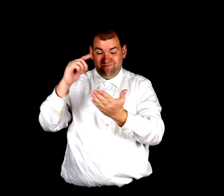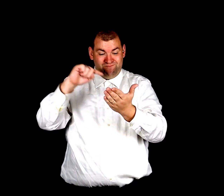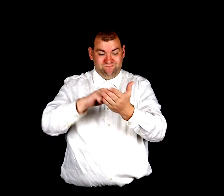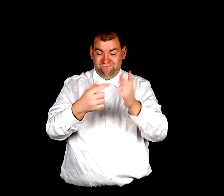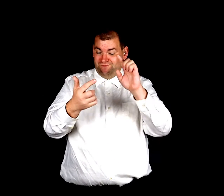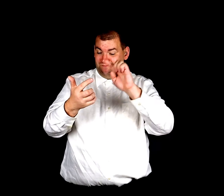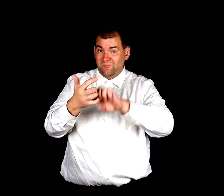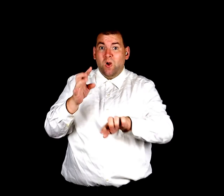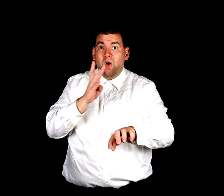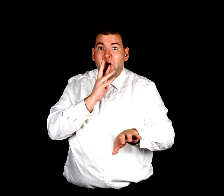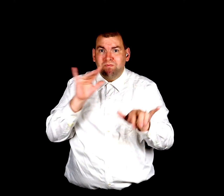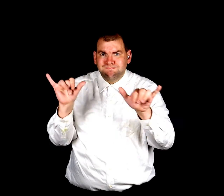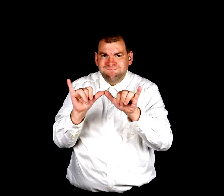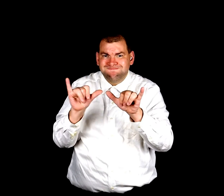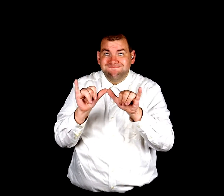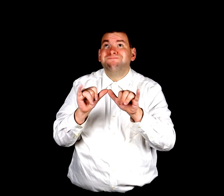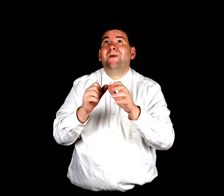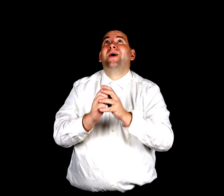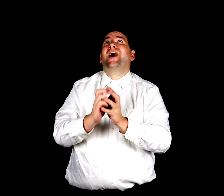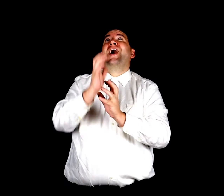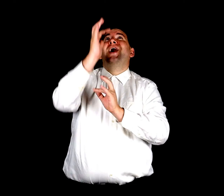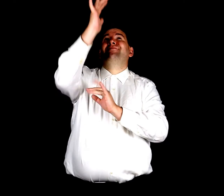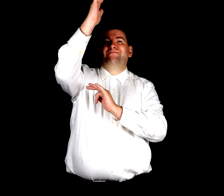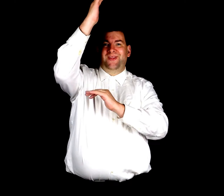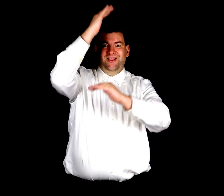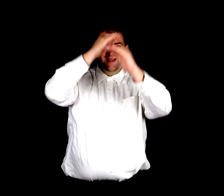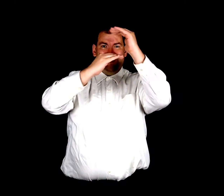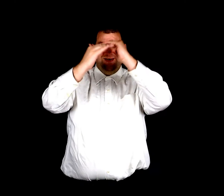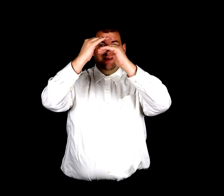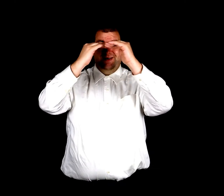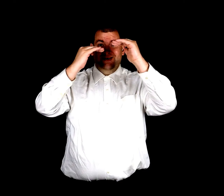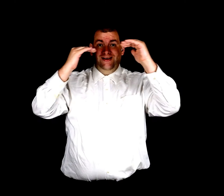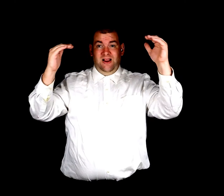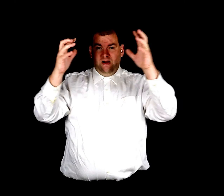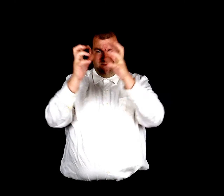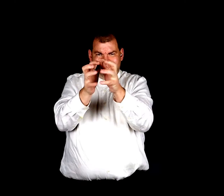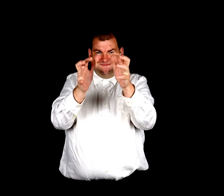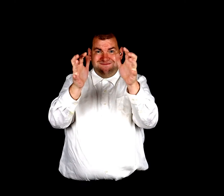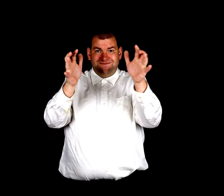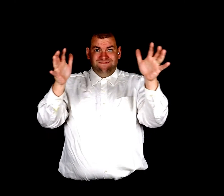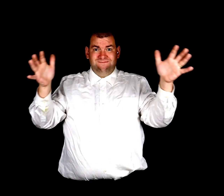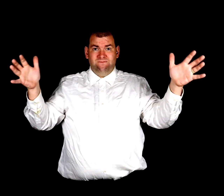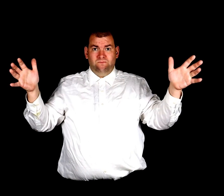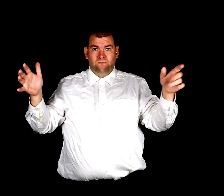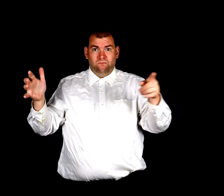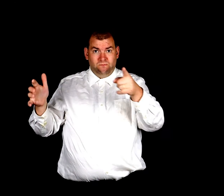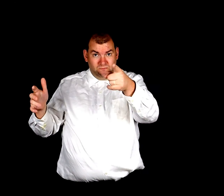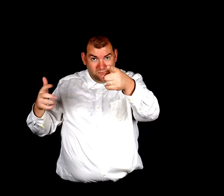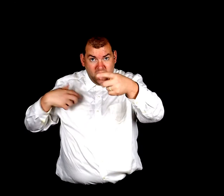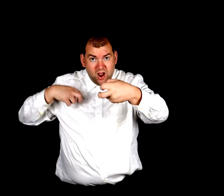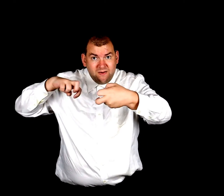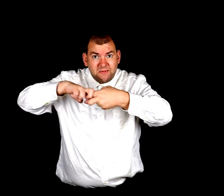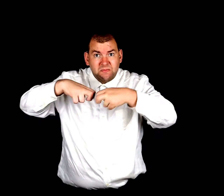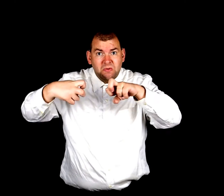of his hand Leaning out the heavens in just a little span Got any problems?